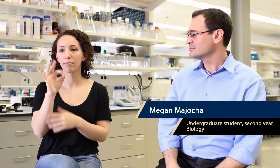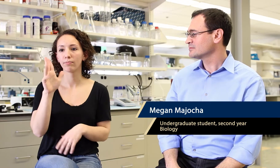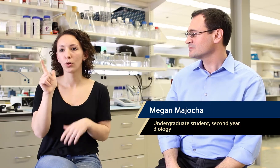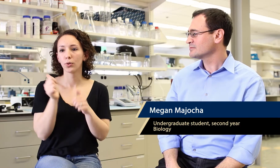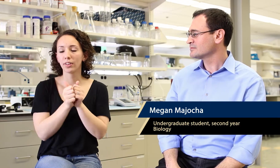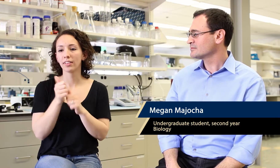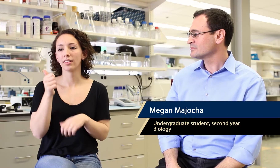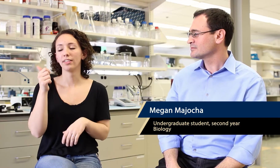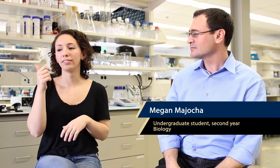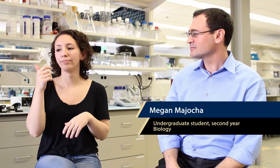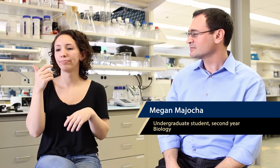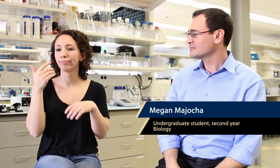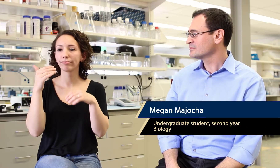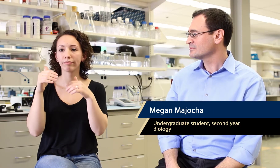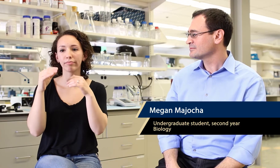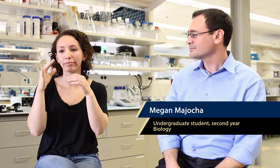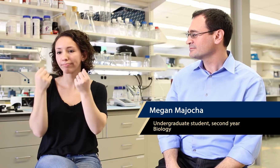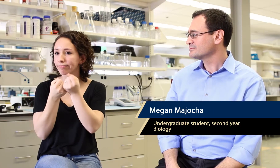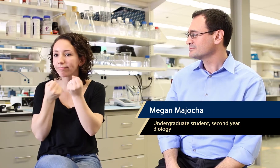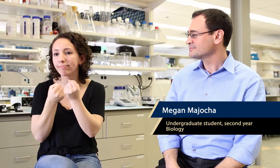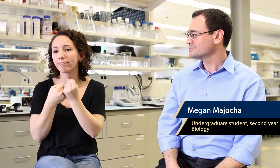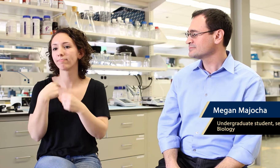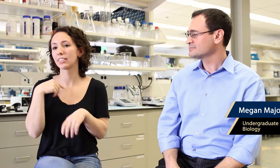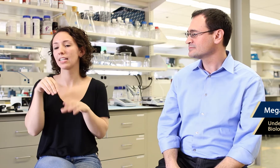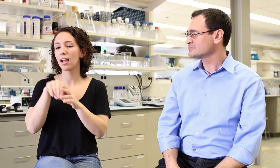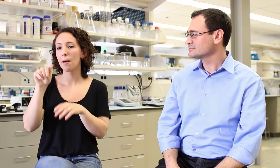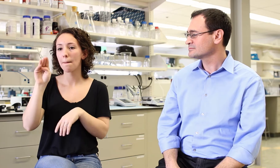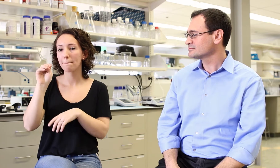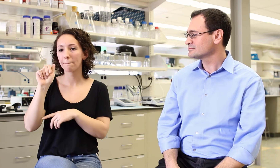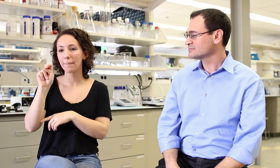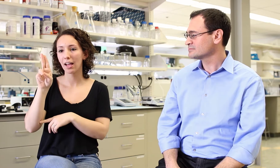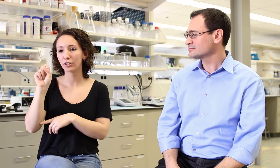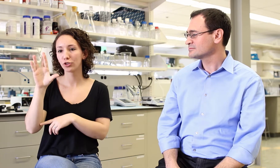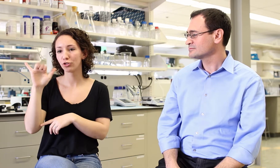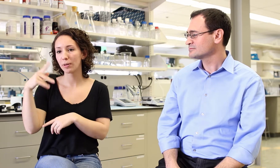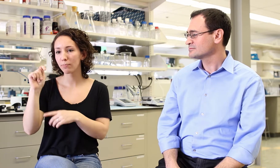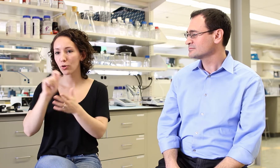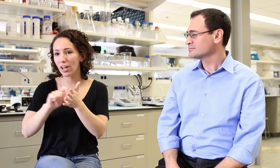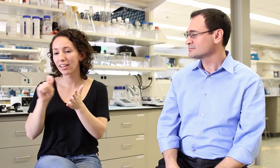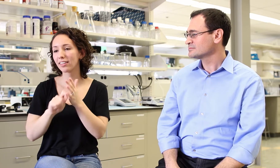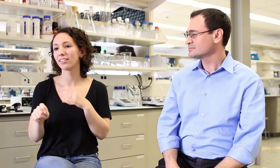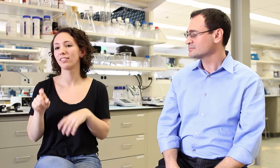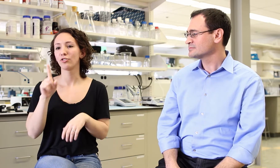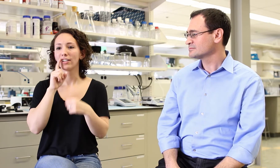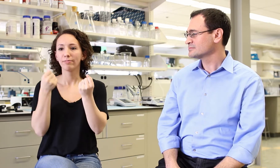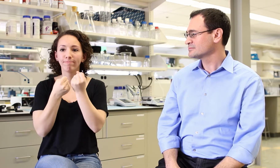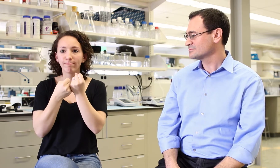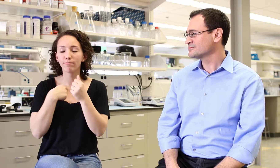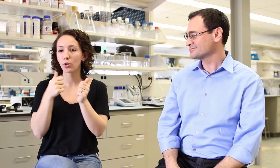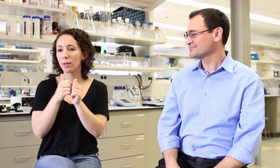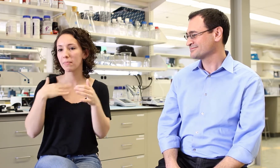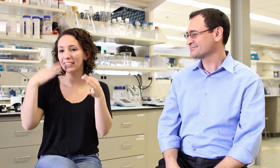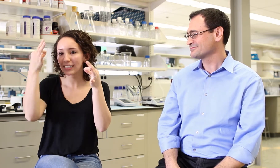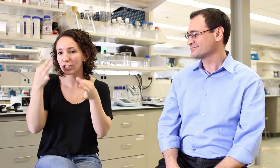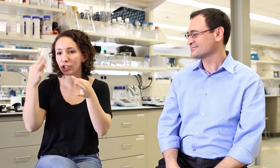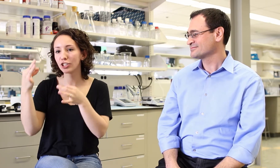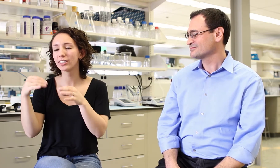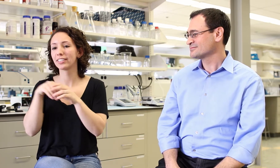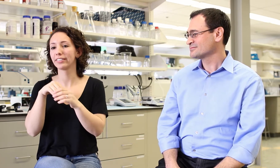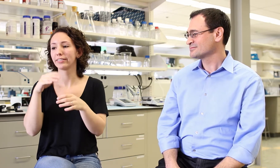Dr. Brown was helpful in providing the support I need for manuscript writing, as well as with making decisions about